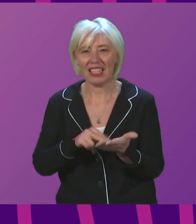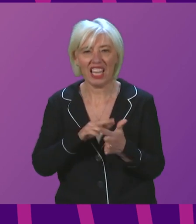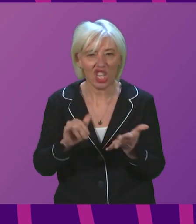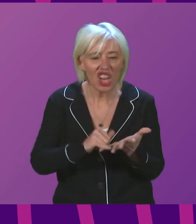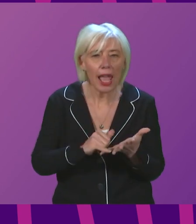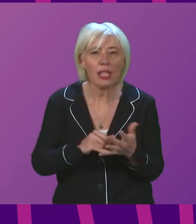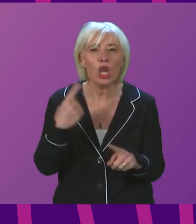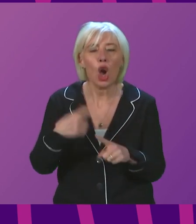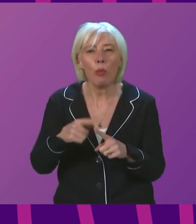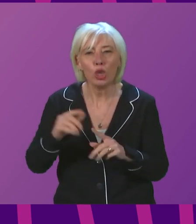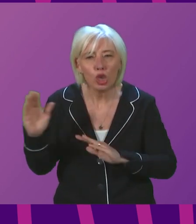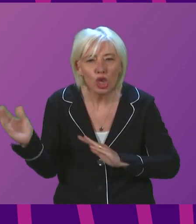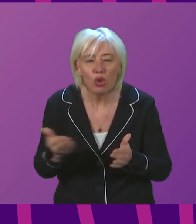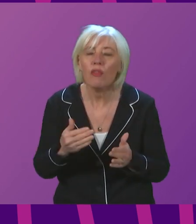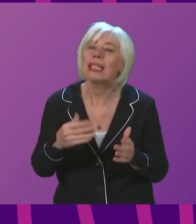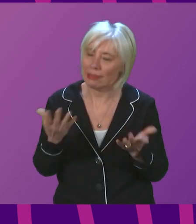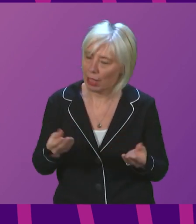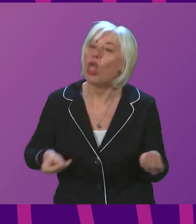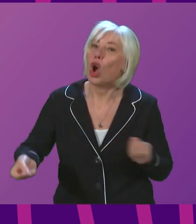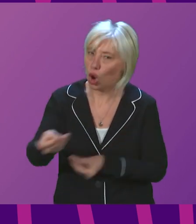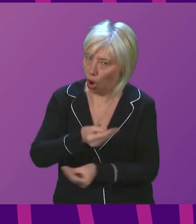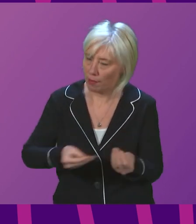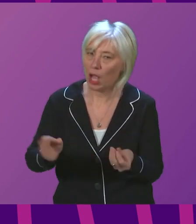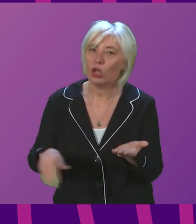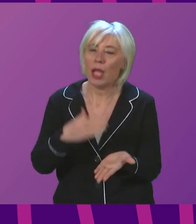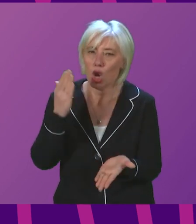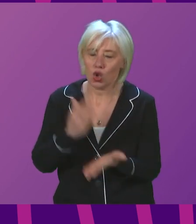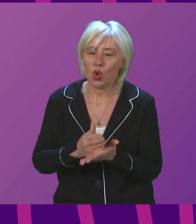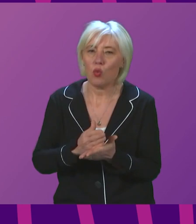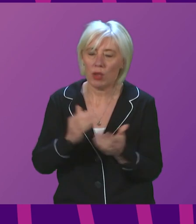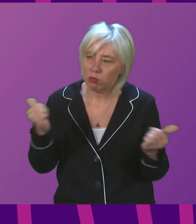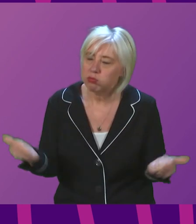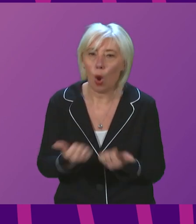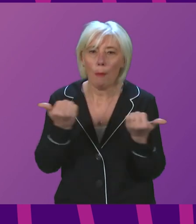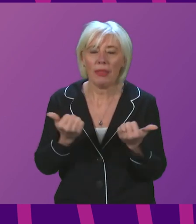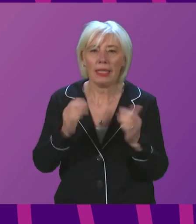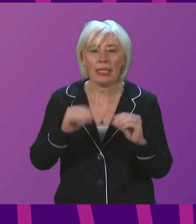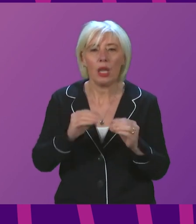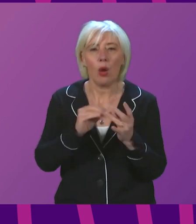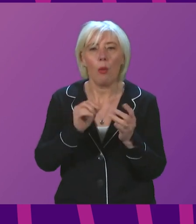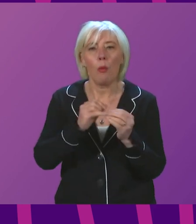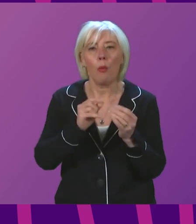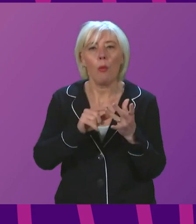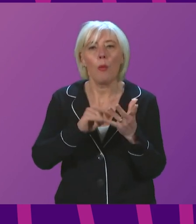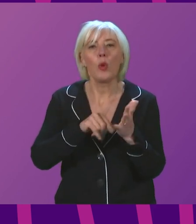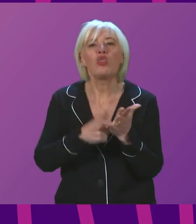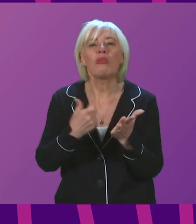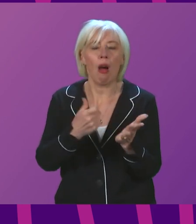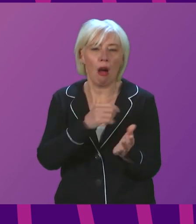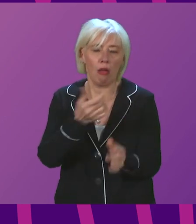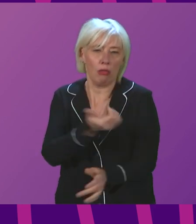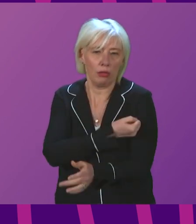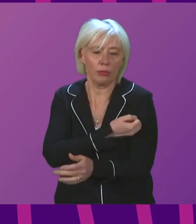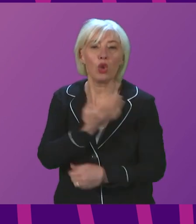services and the economy while we complete and get the full effect of the booster programme. So first from the